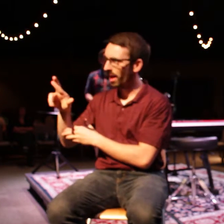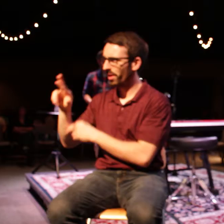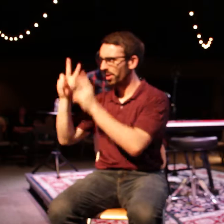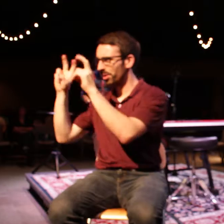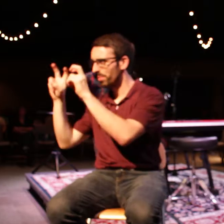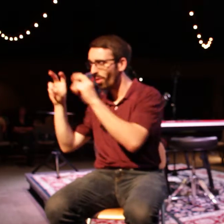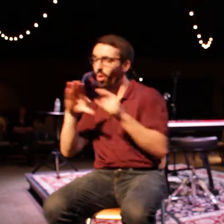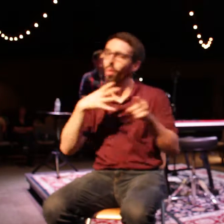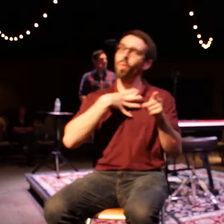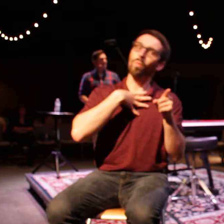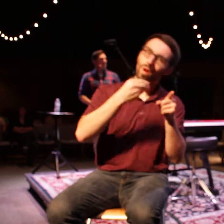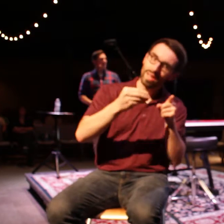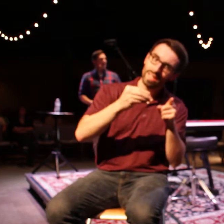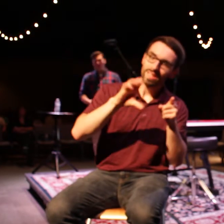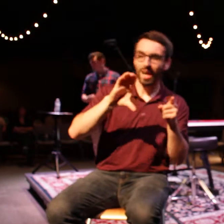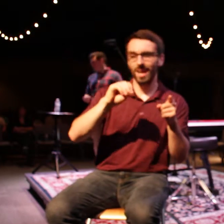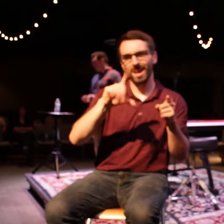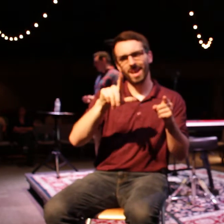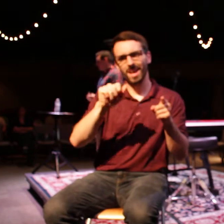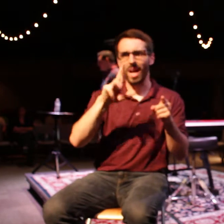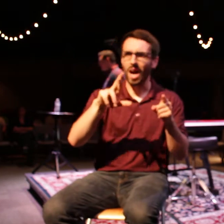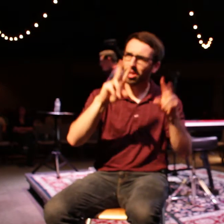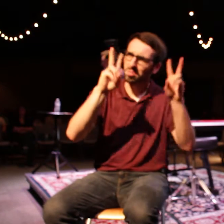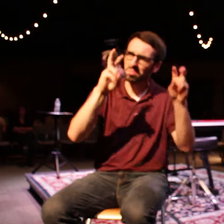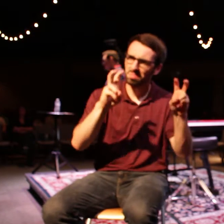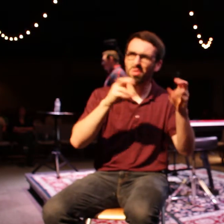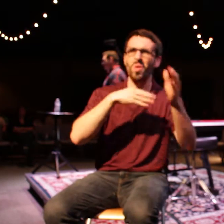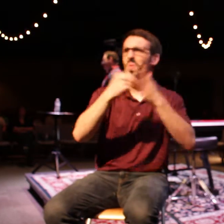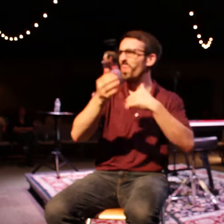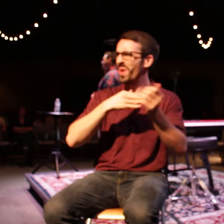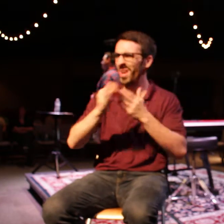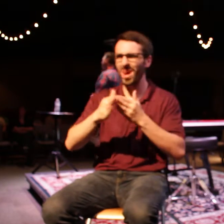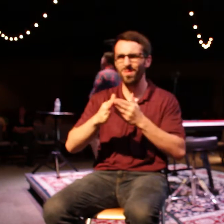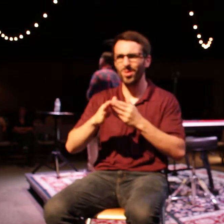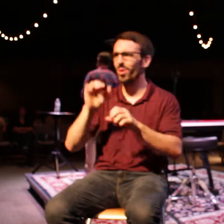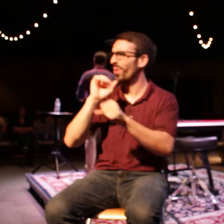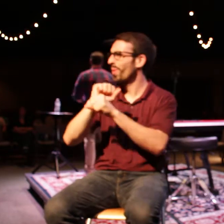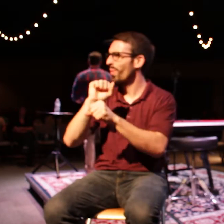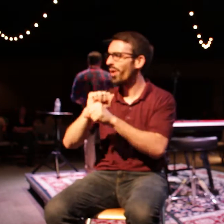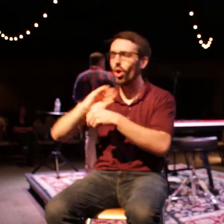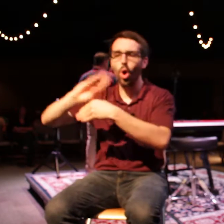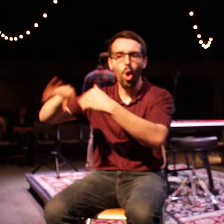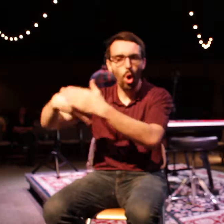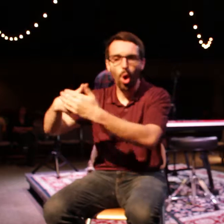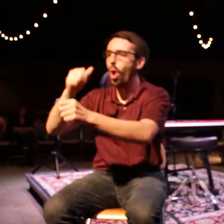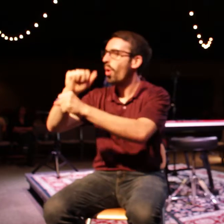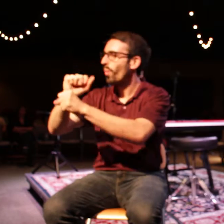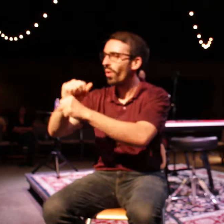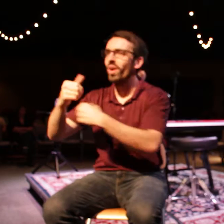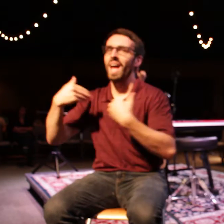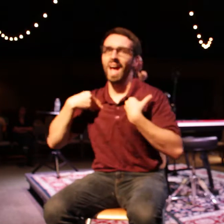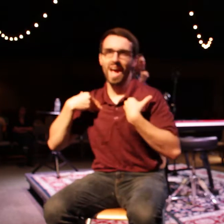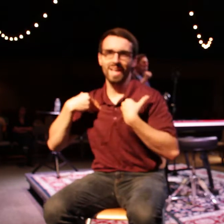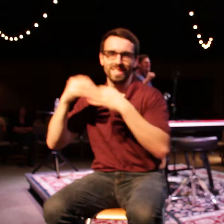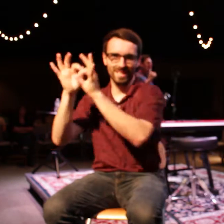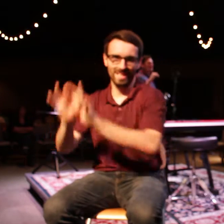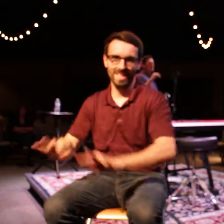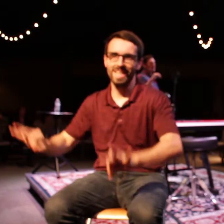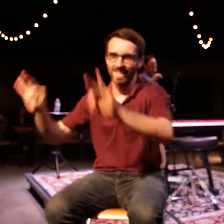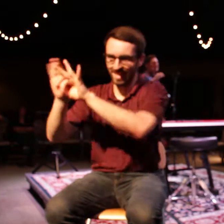dignity. All work has this sense of dignity. I was thinking this week as I was preparing this message about how oftentimes when my